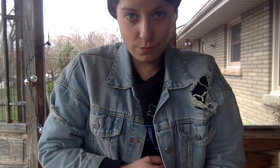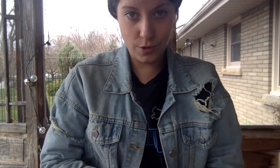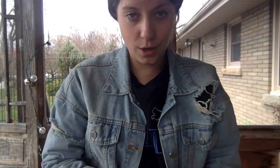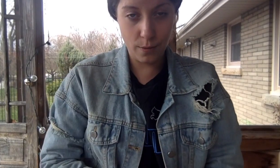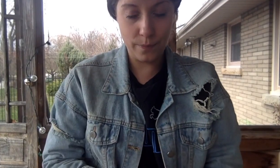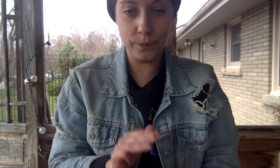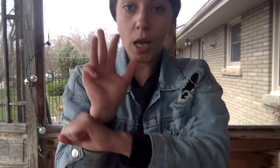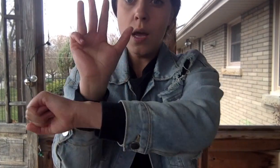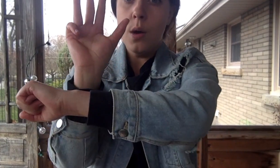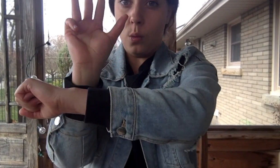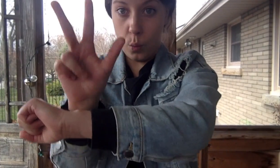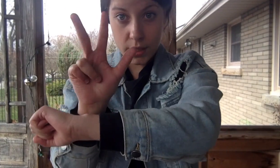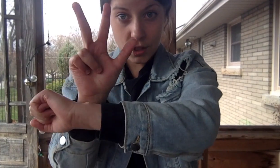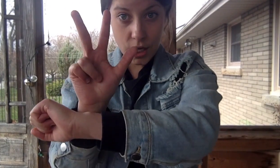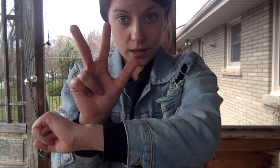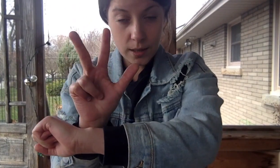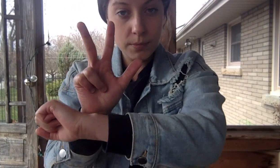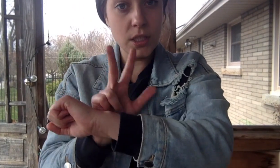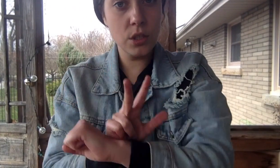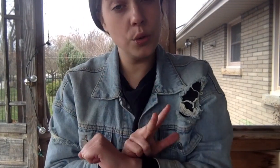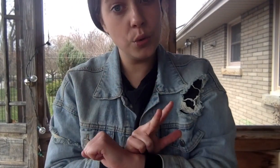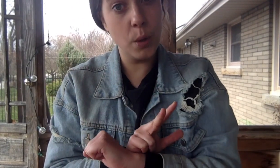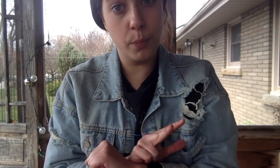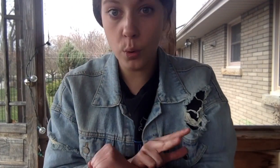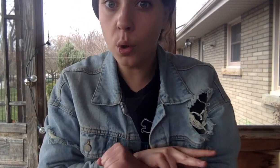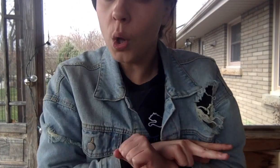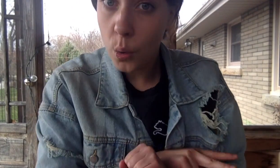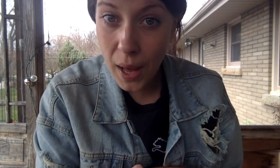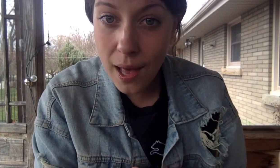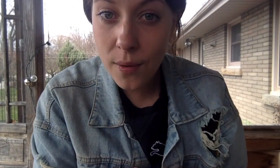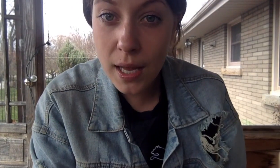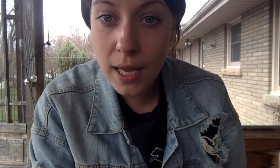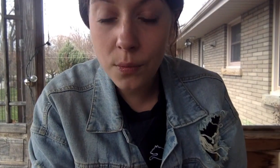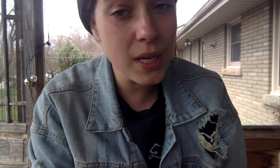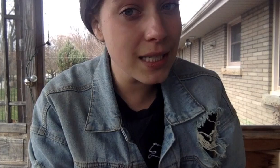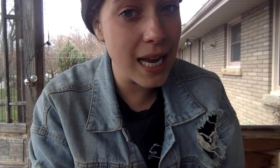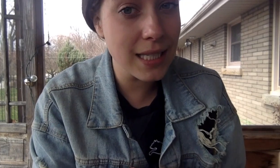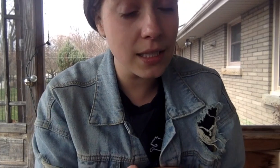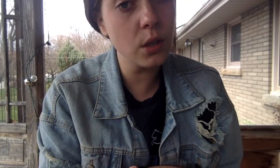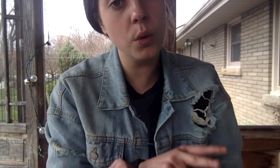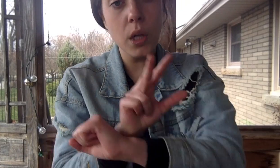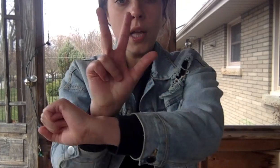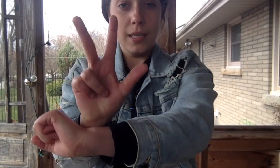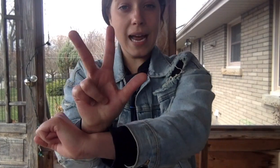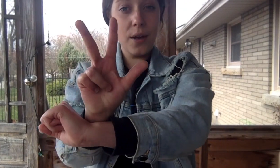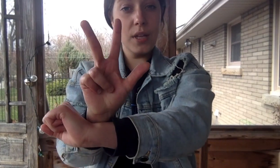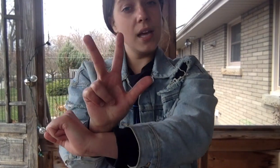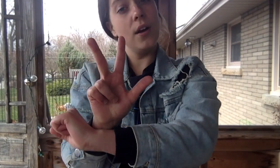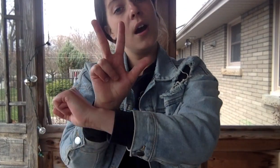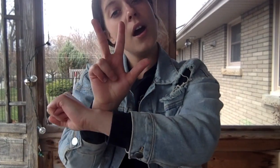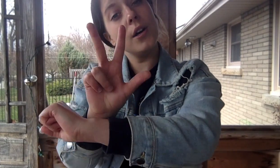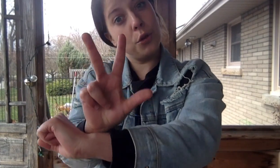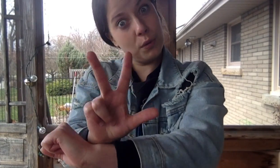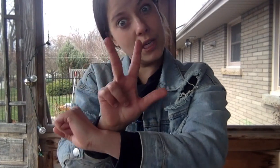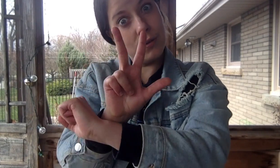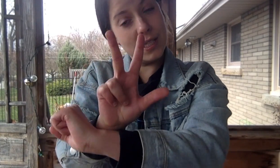yum one jumped into the pool where it was nice and cool now there are three green